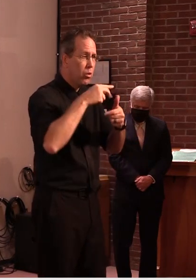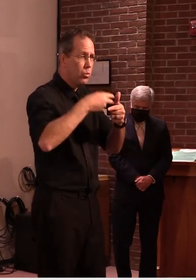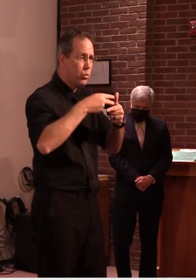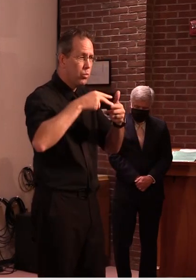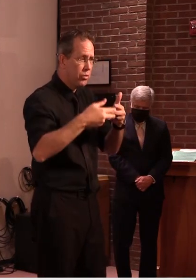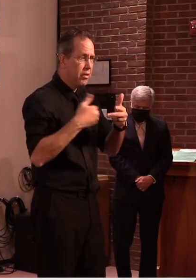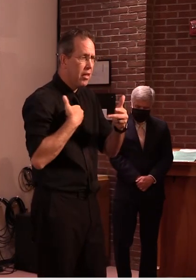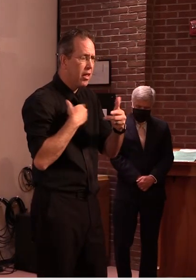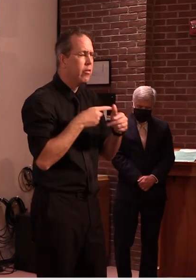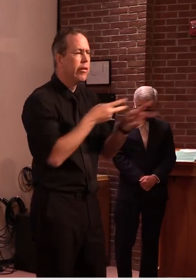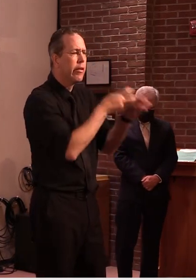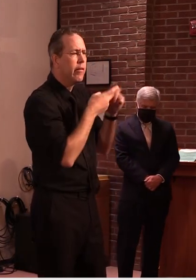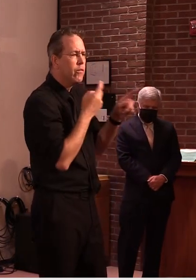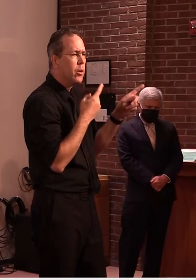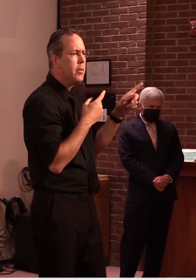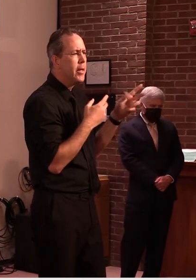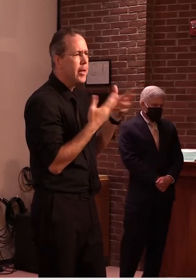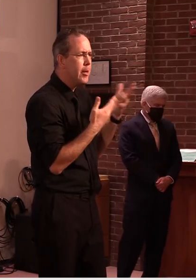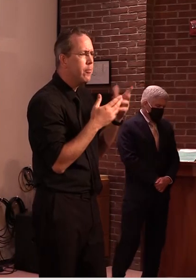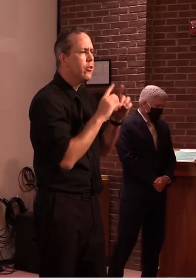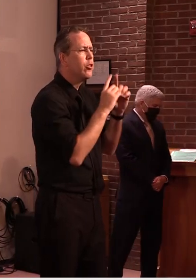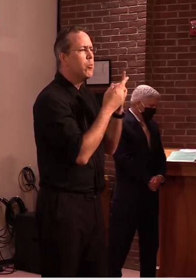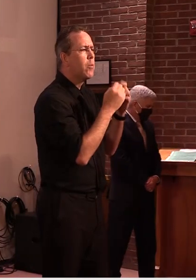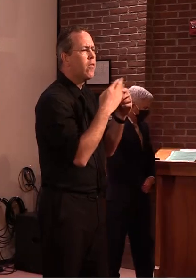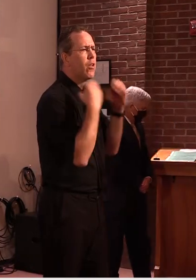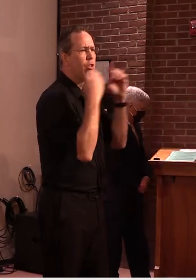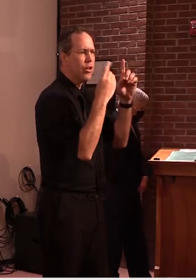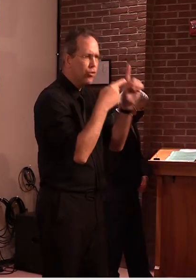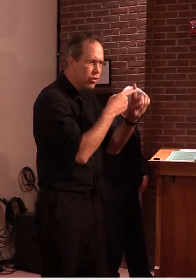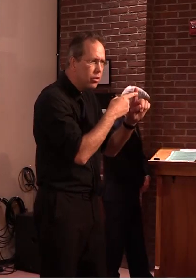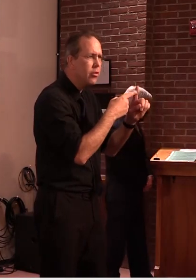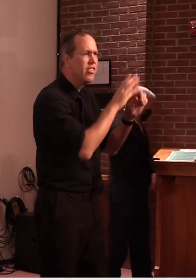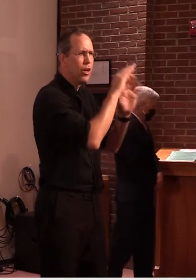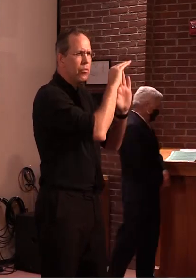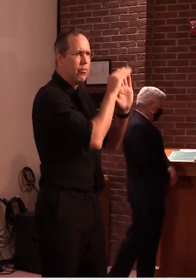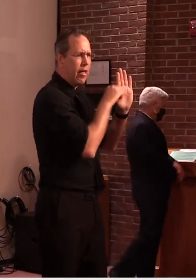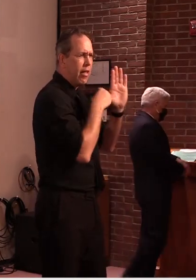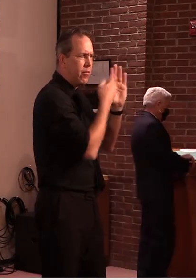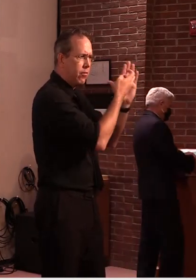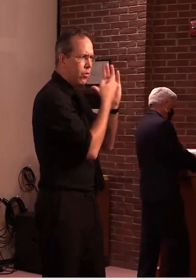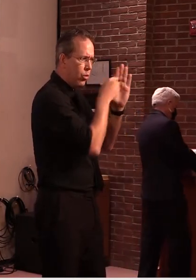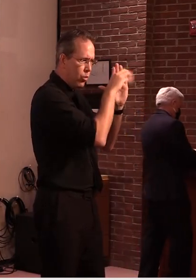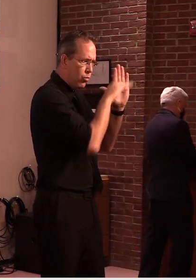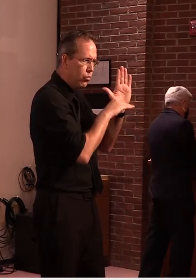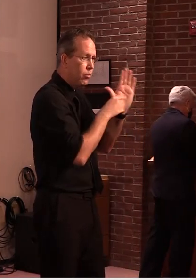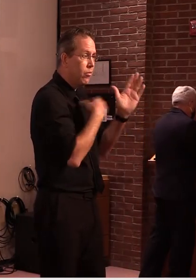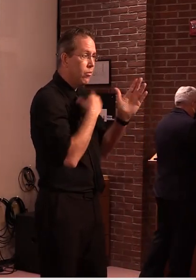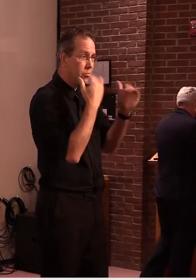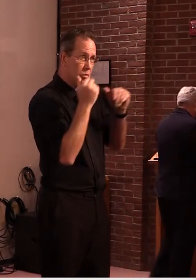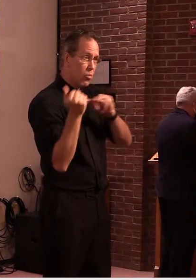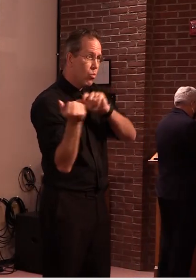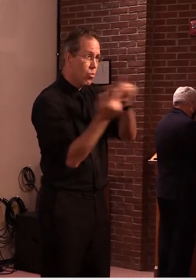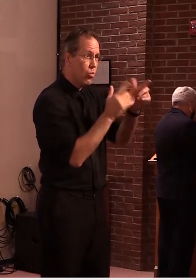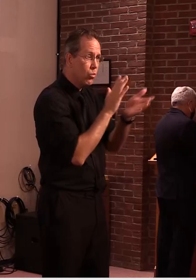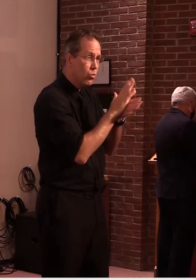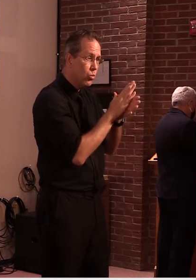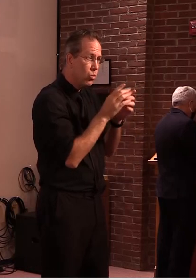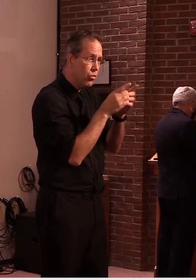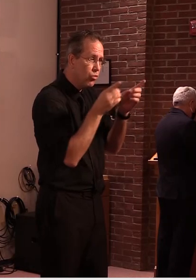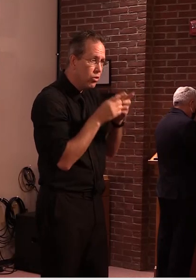and healthy start guidance and we are anticipating that all schools statewide will start in under step two